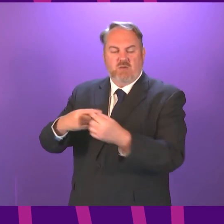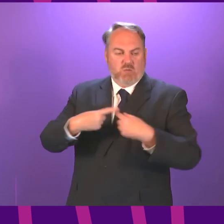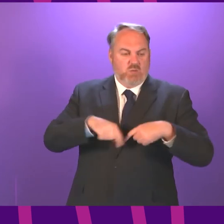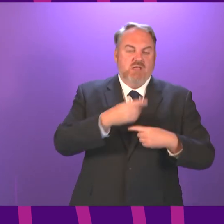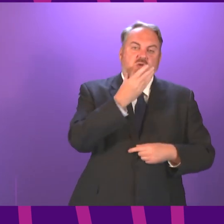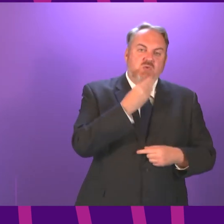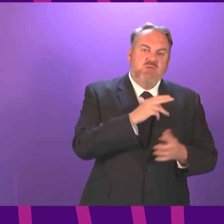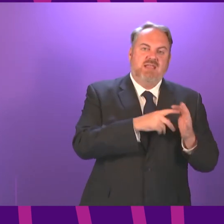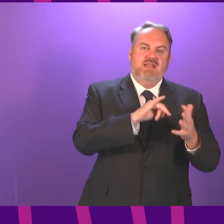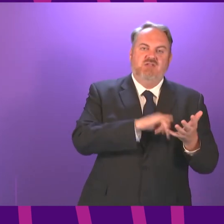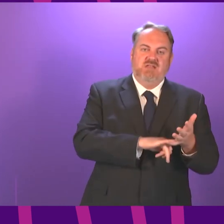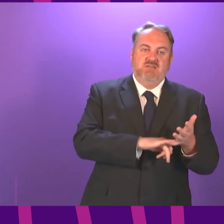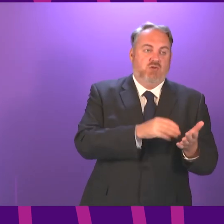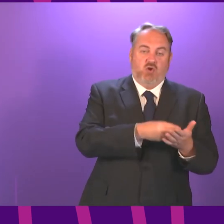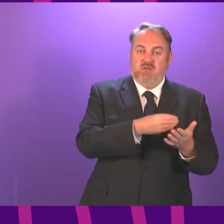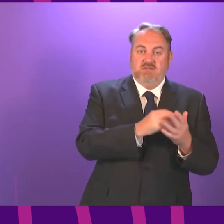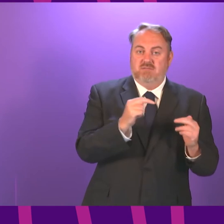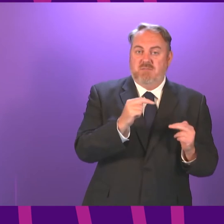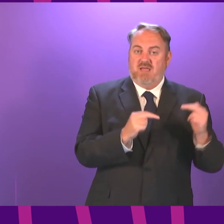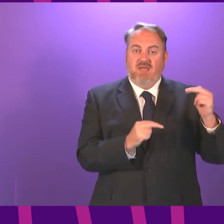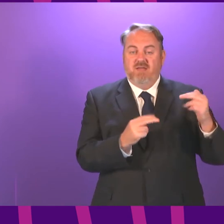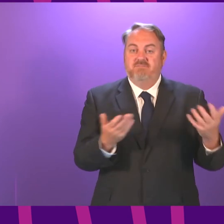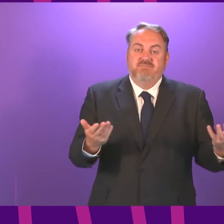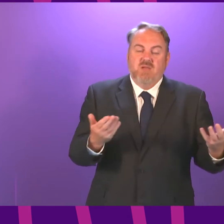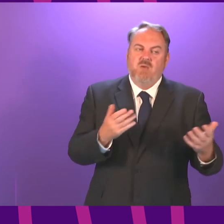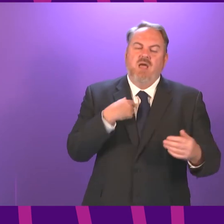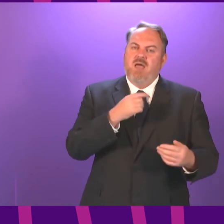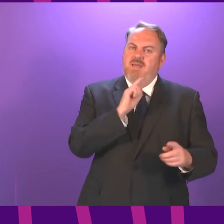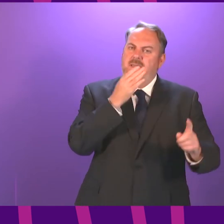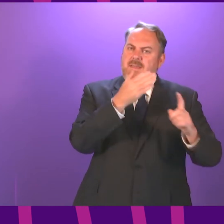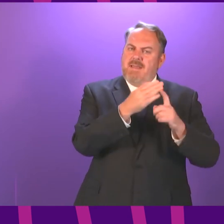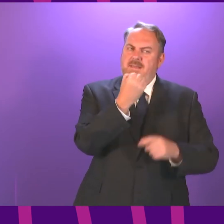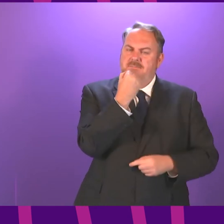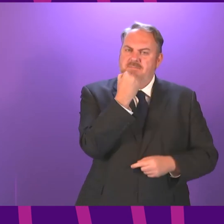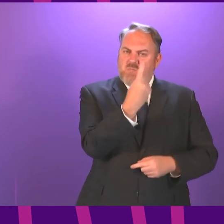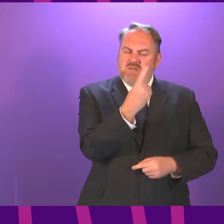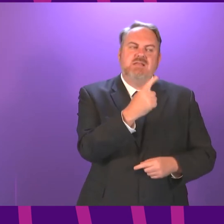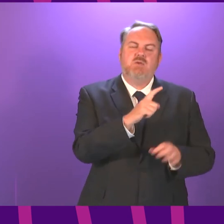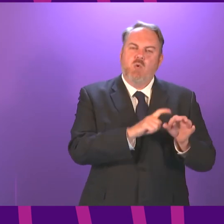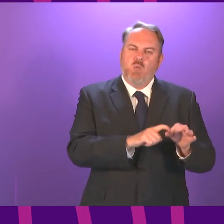review but making sure that we have assurances around quality is really important